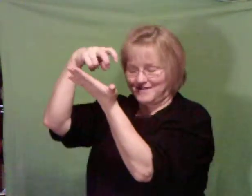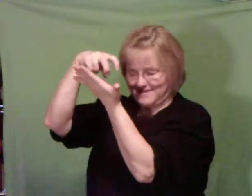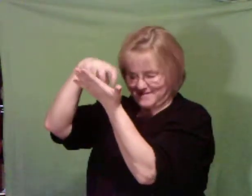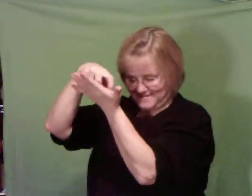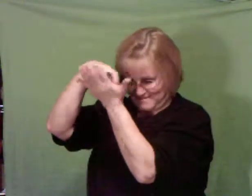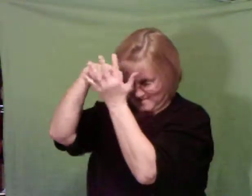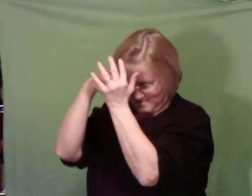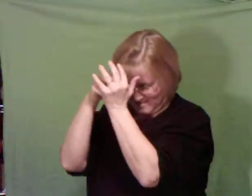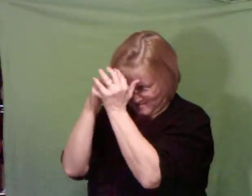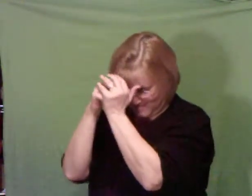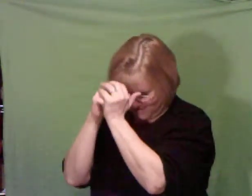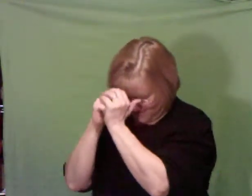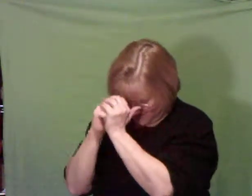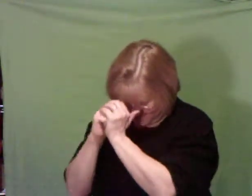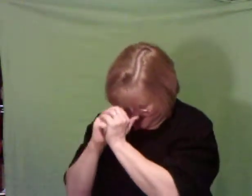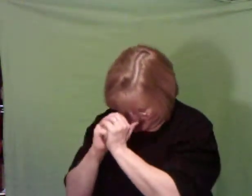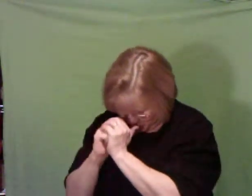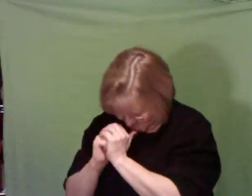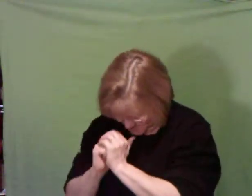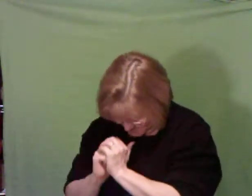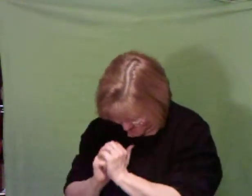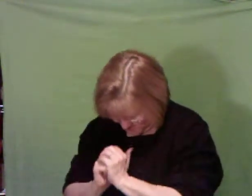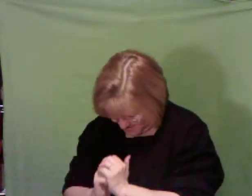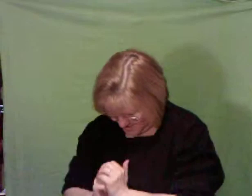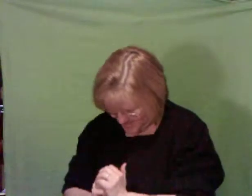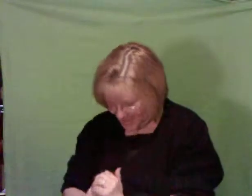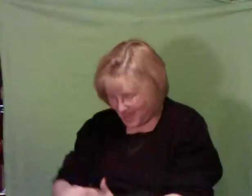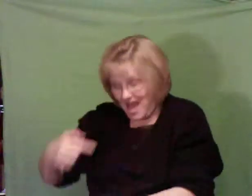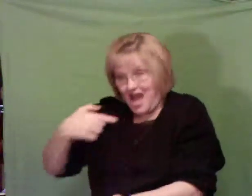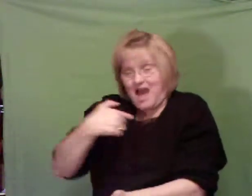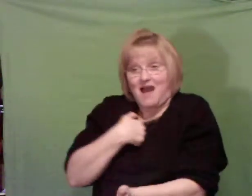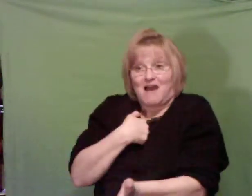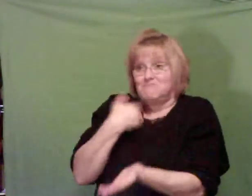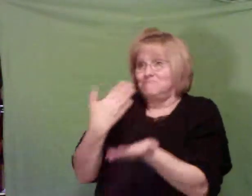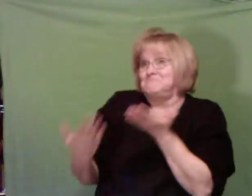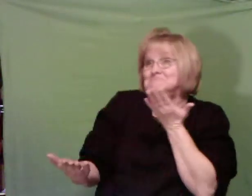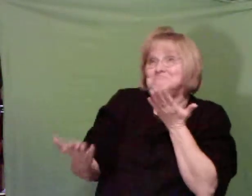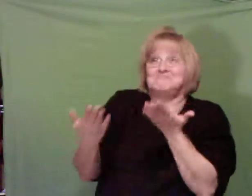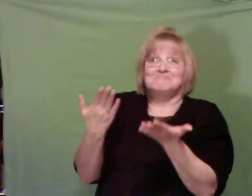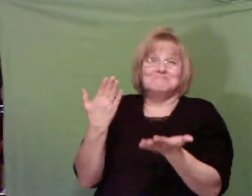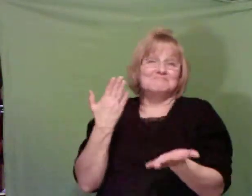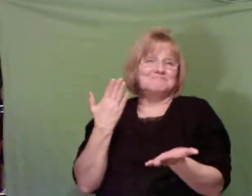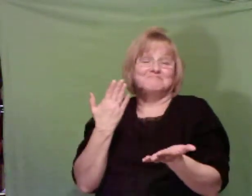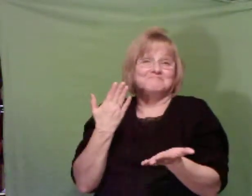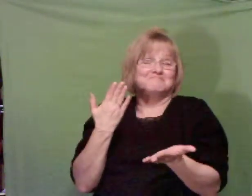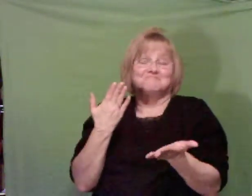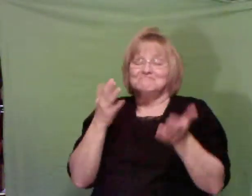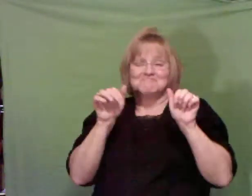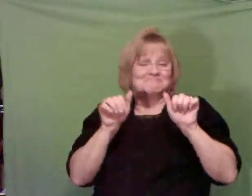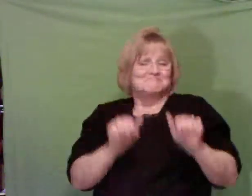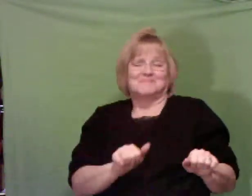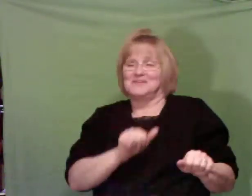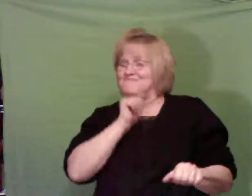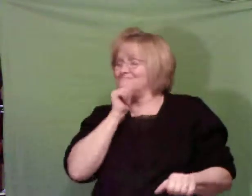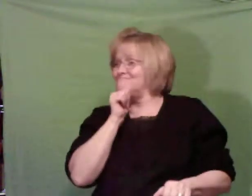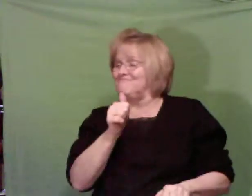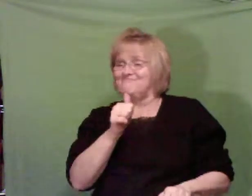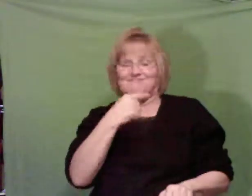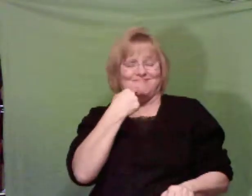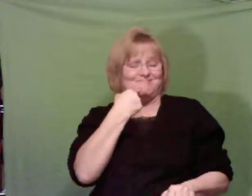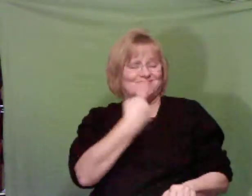His feet. Maybe I will not be able to say not your